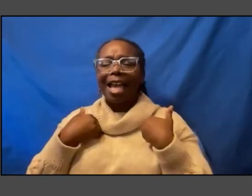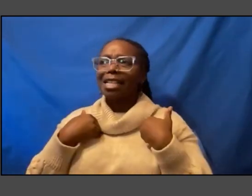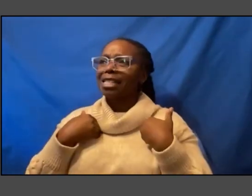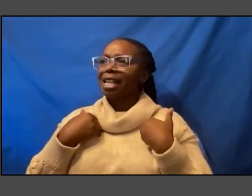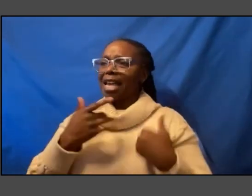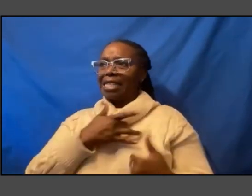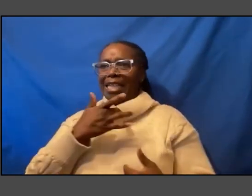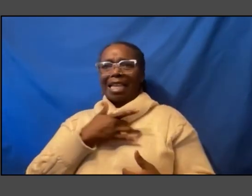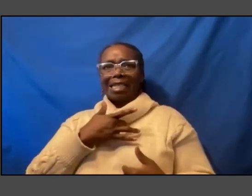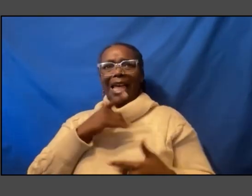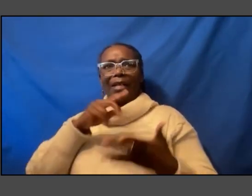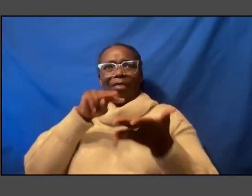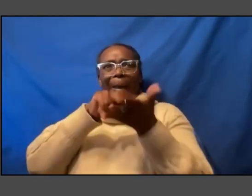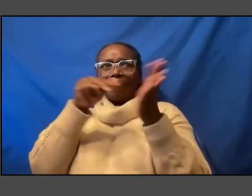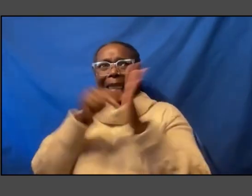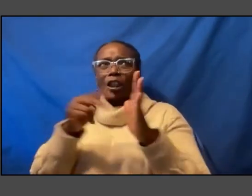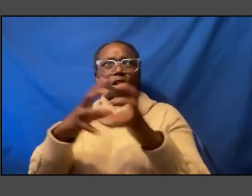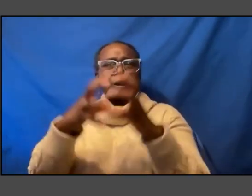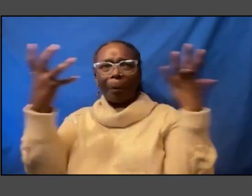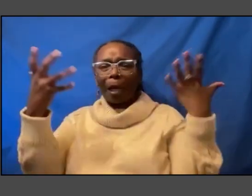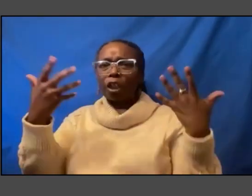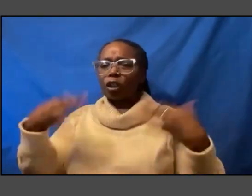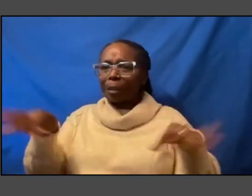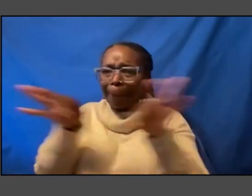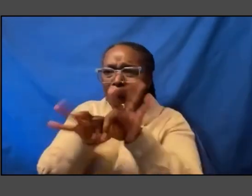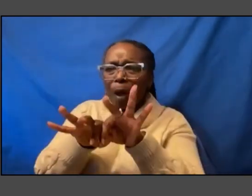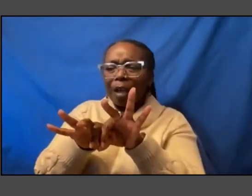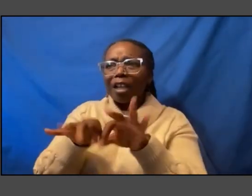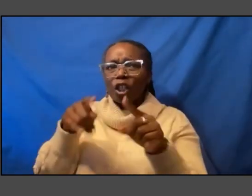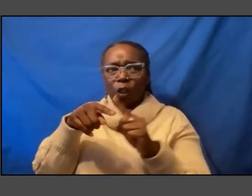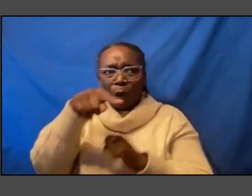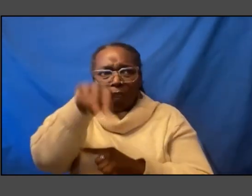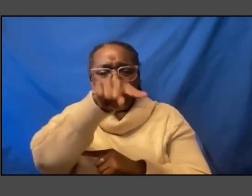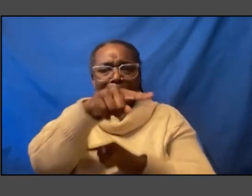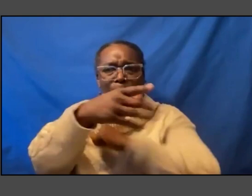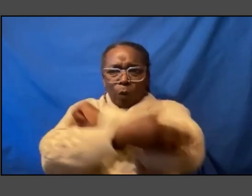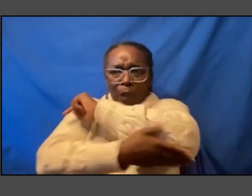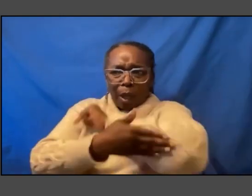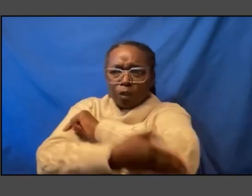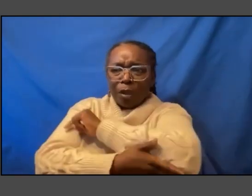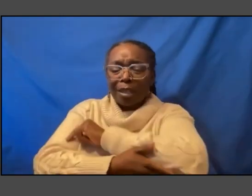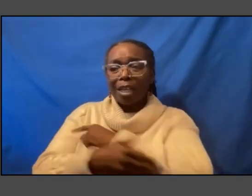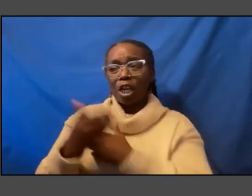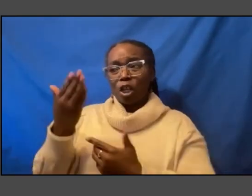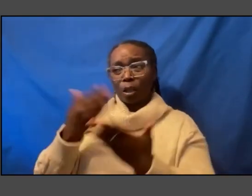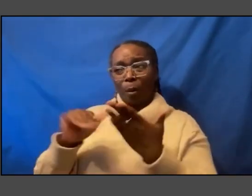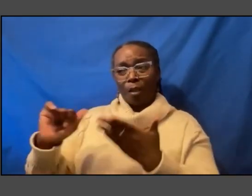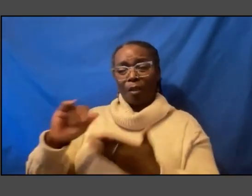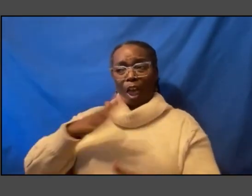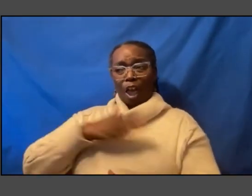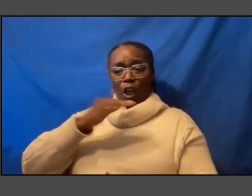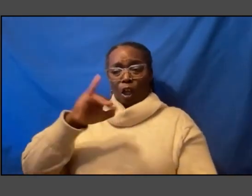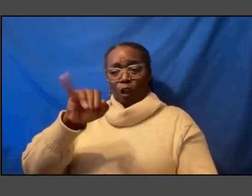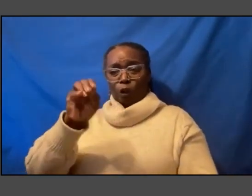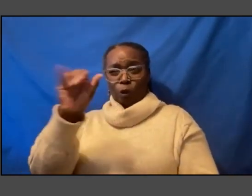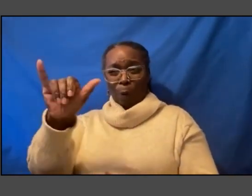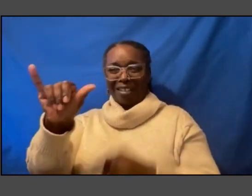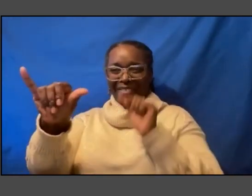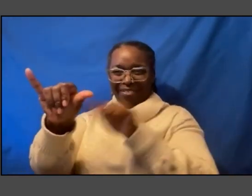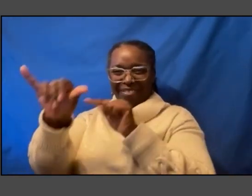much it means so much to them and it means so much to the country so part of that joy is doing that but the other part of the joy is i'll be very candid